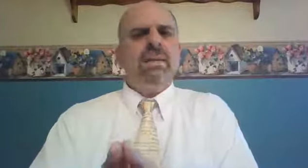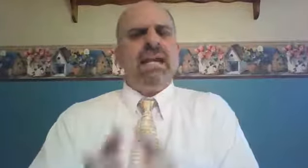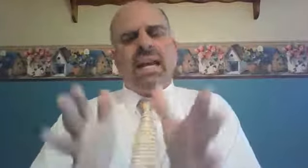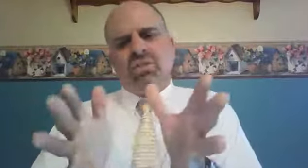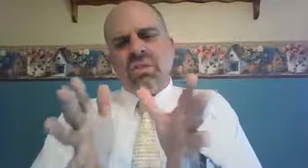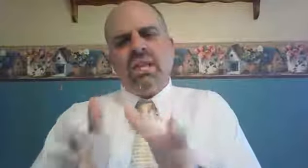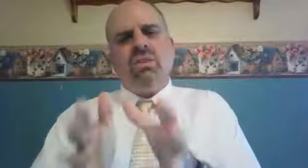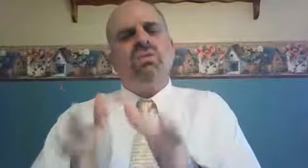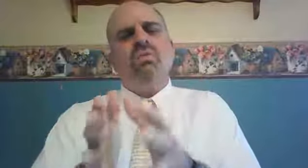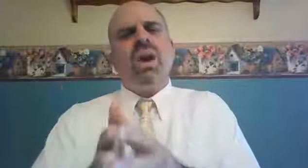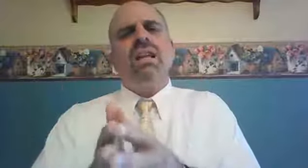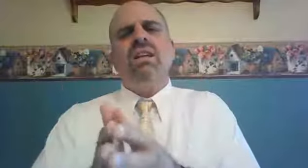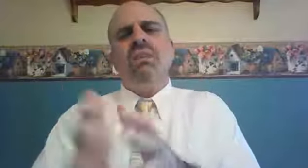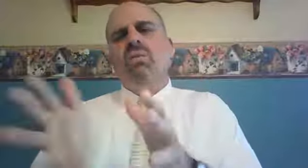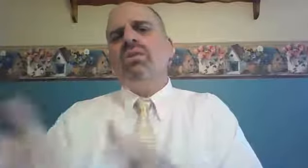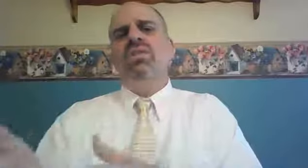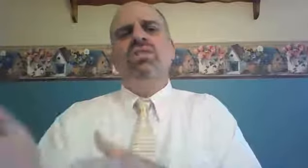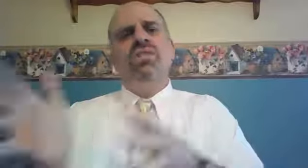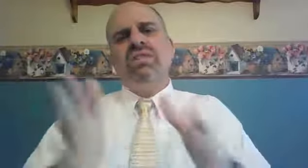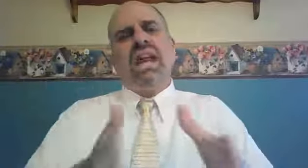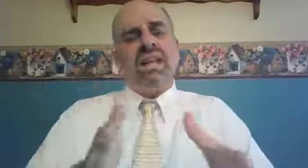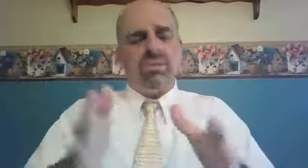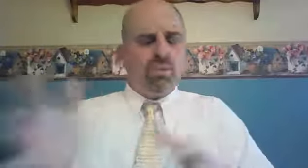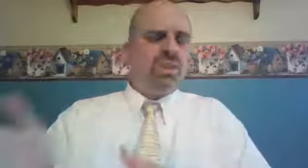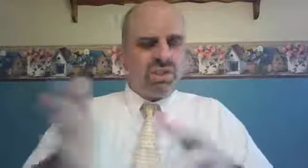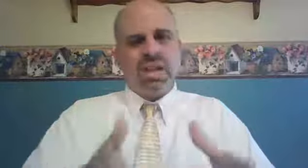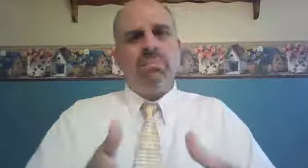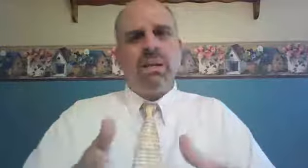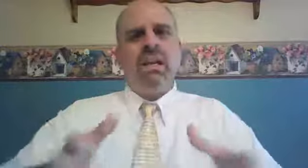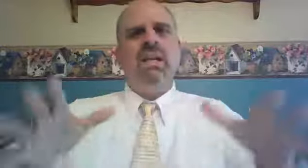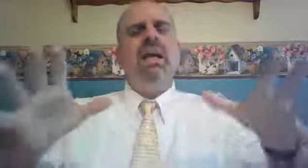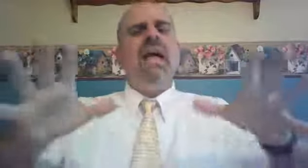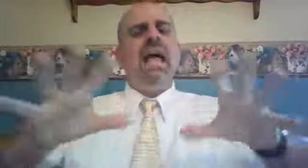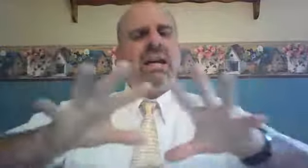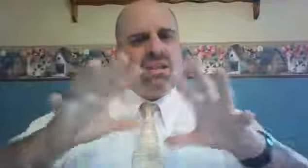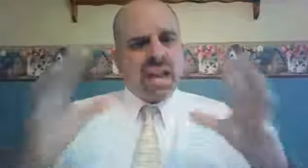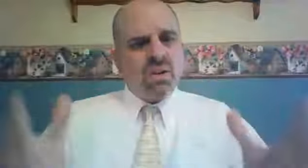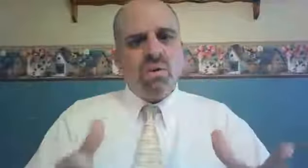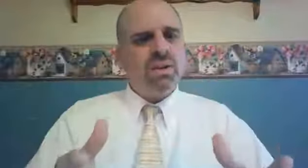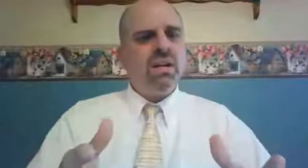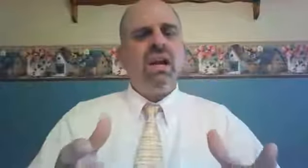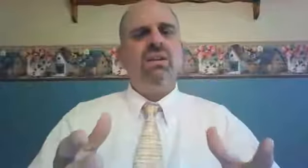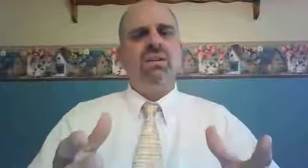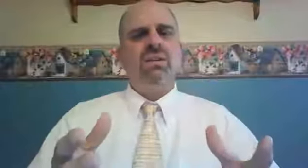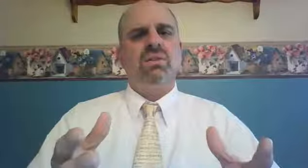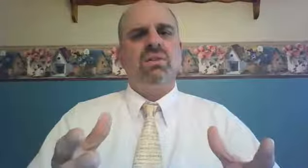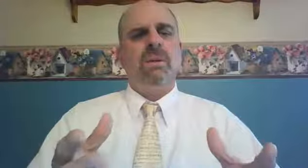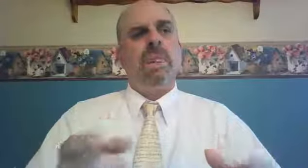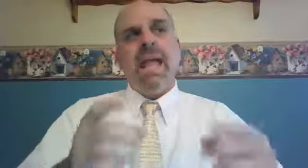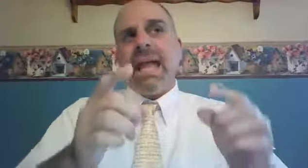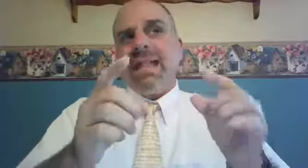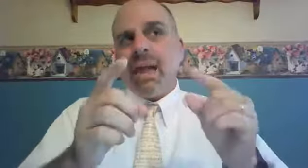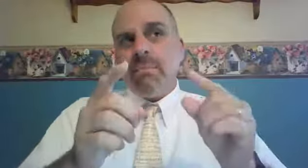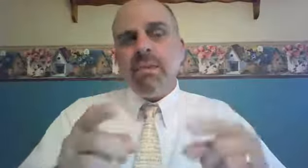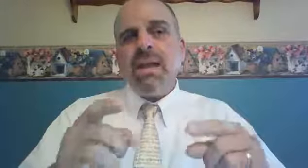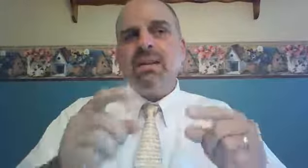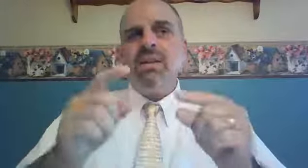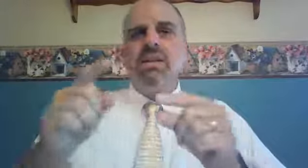his nearest relative was to step in and take over the inheritance. And that meant that